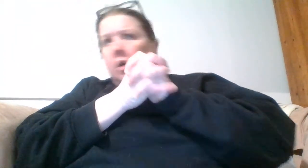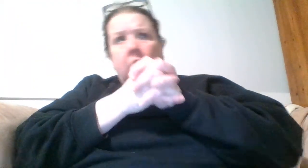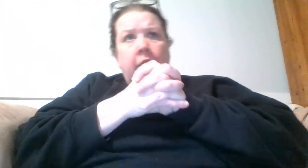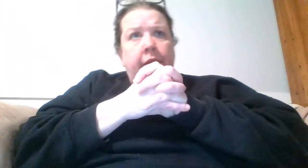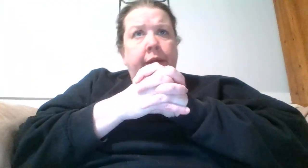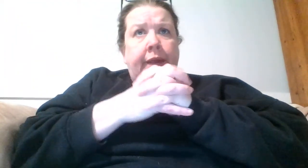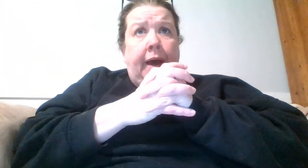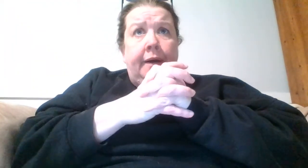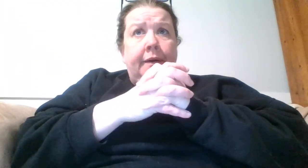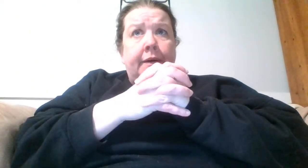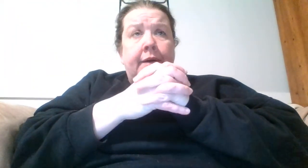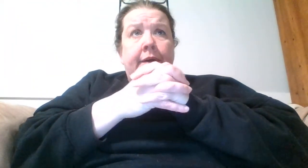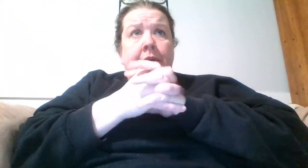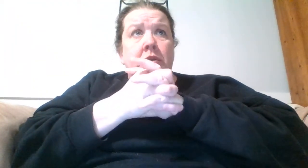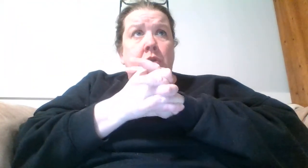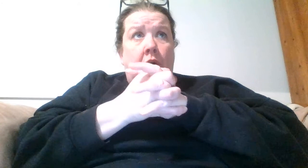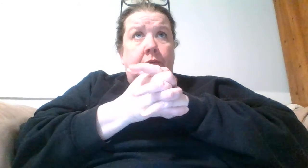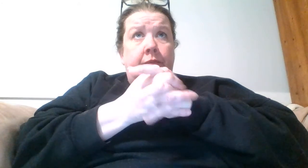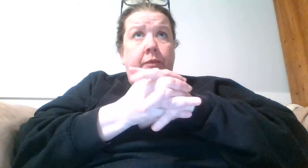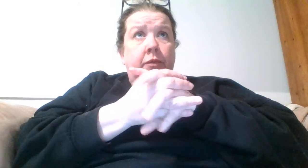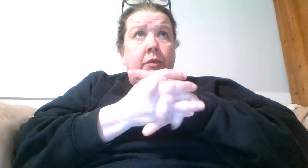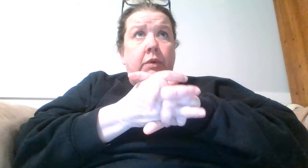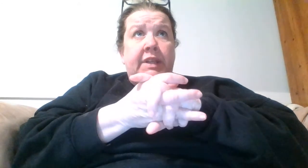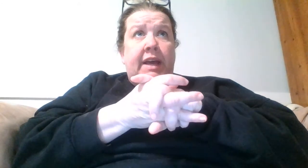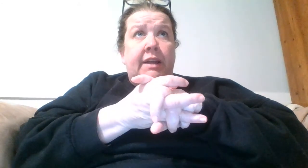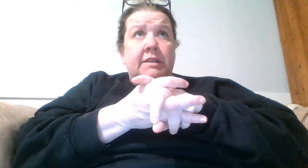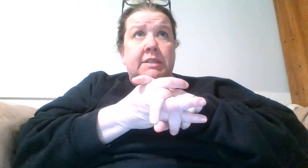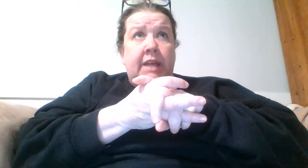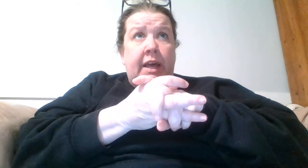yeah so with that said